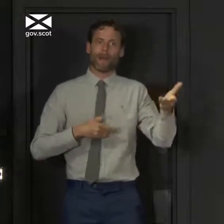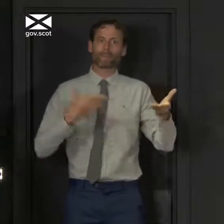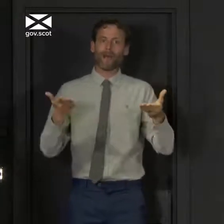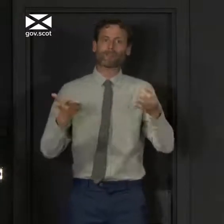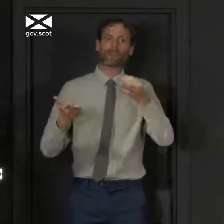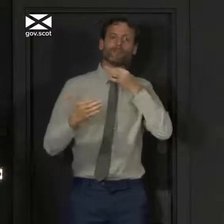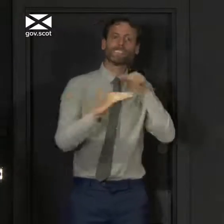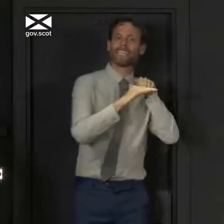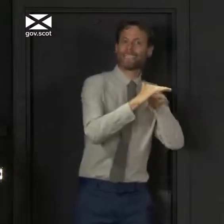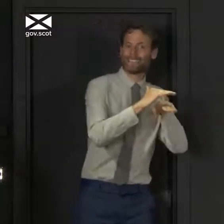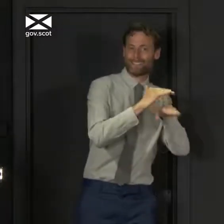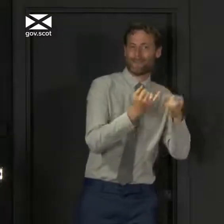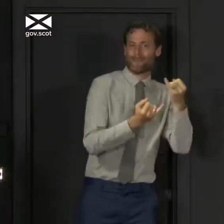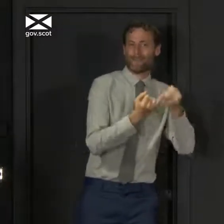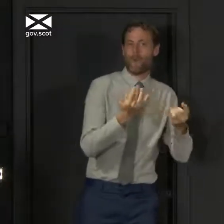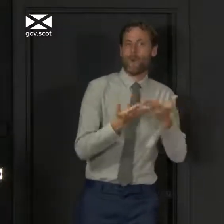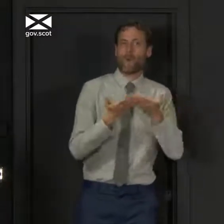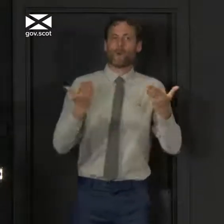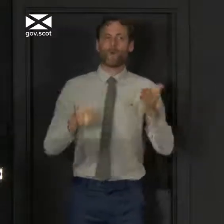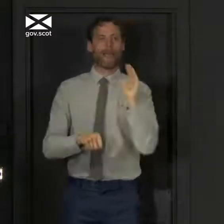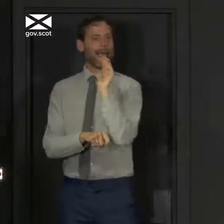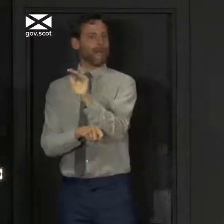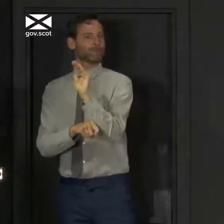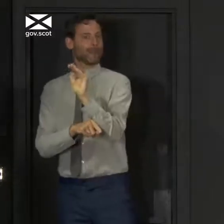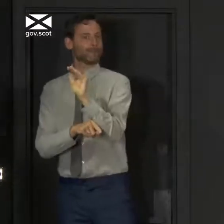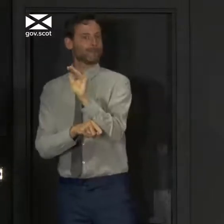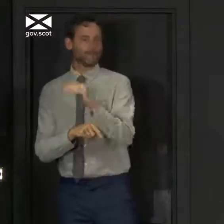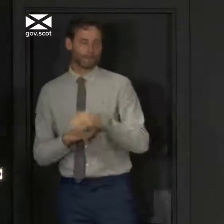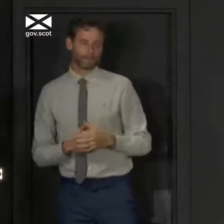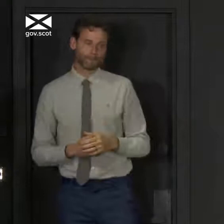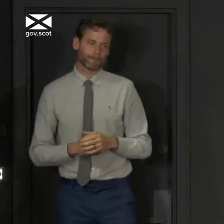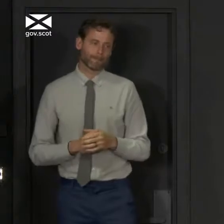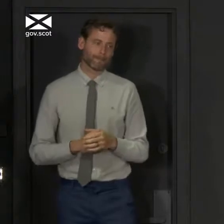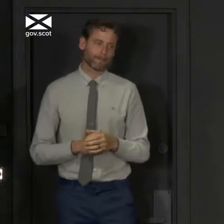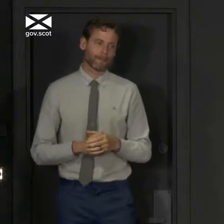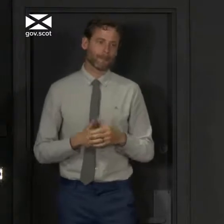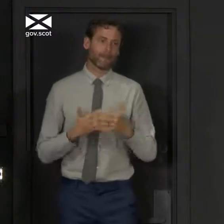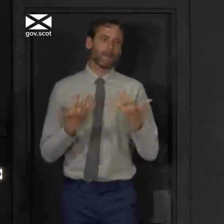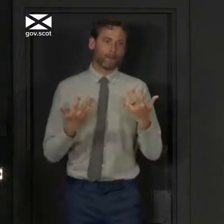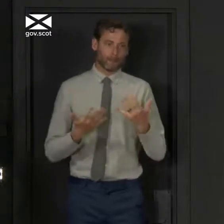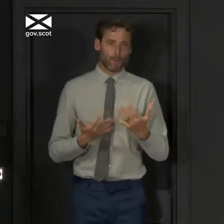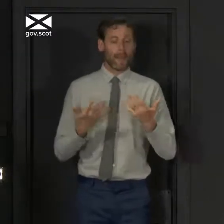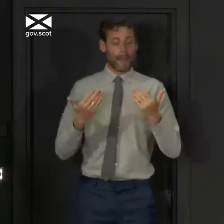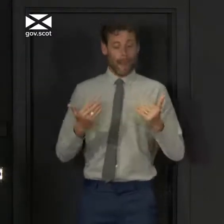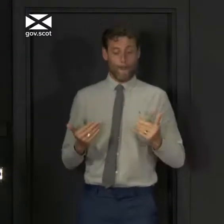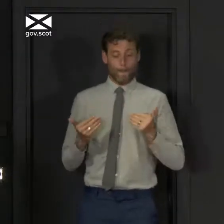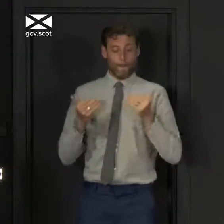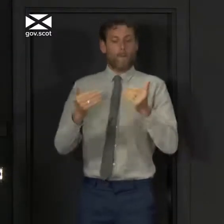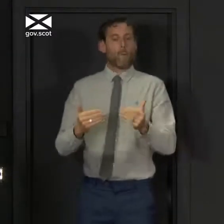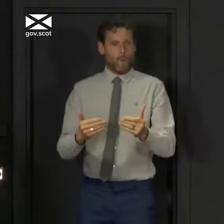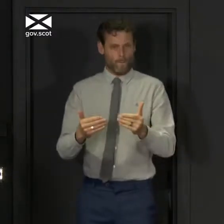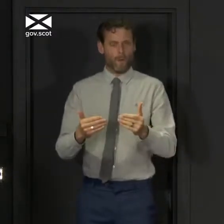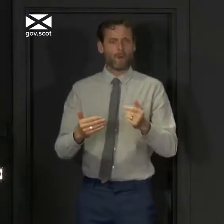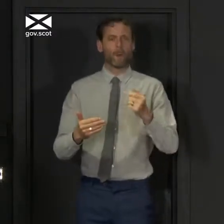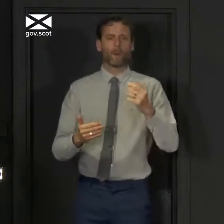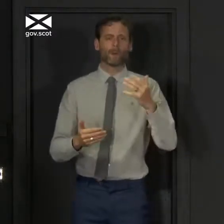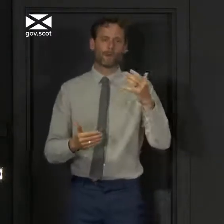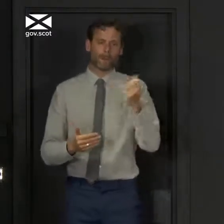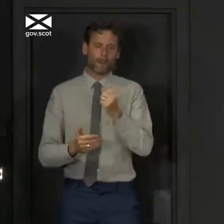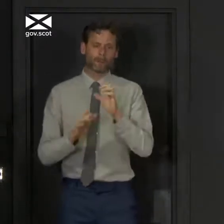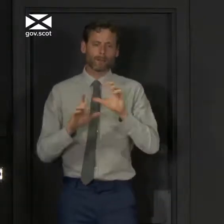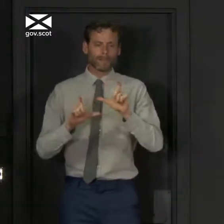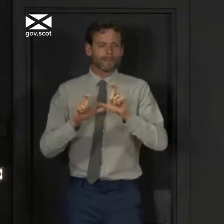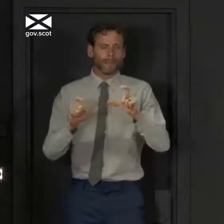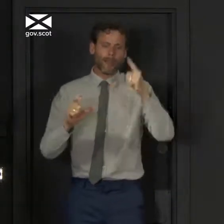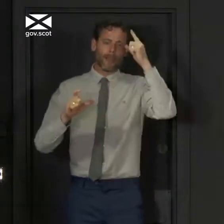environment than it is indoors. Even so, in making changes at this stage, we have limited room for